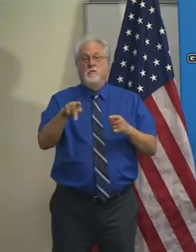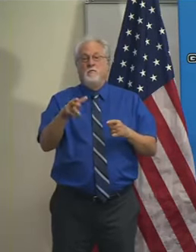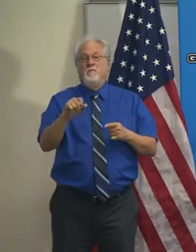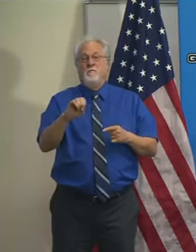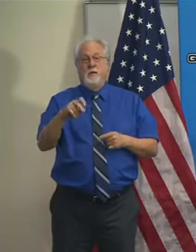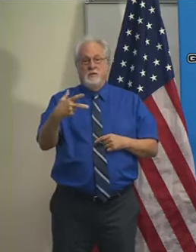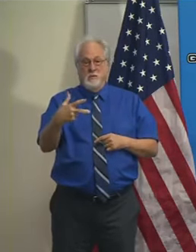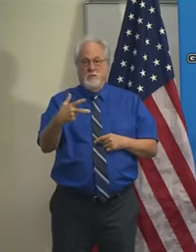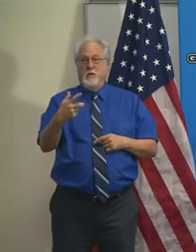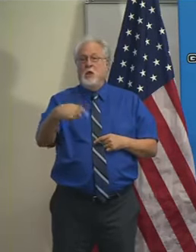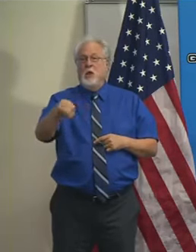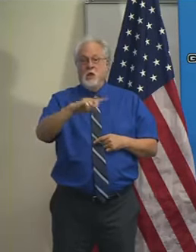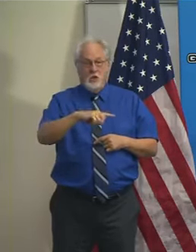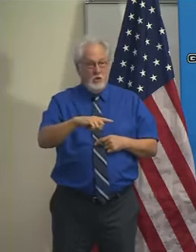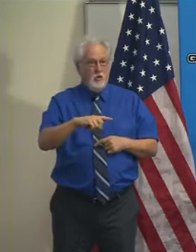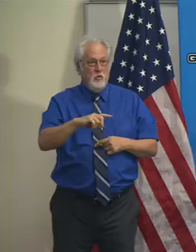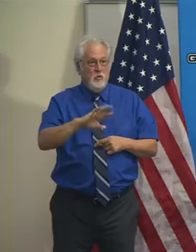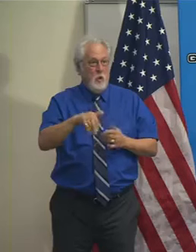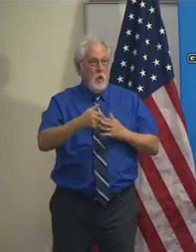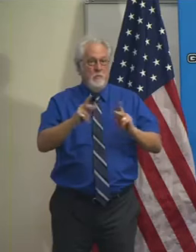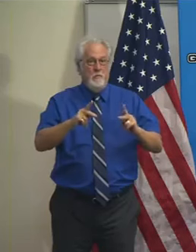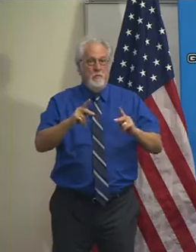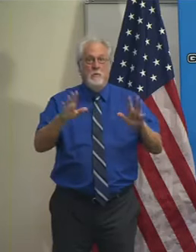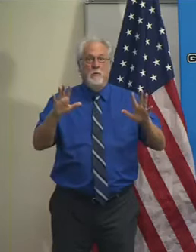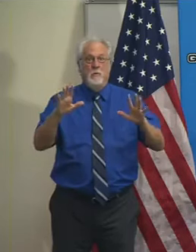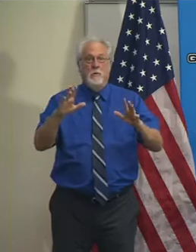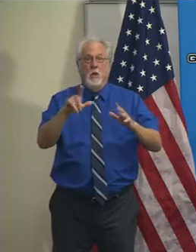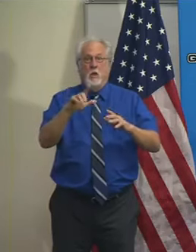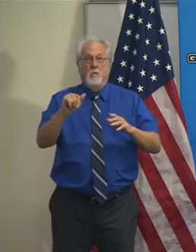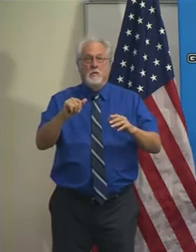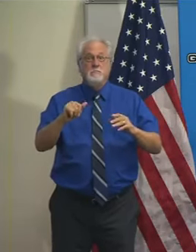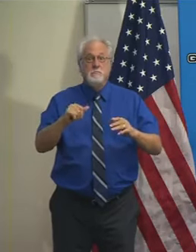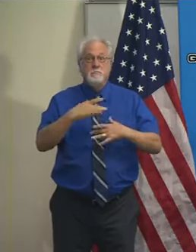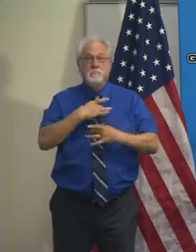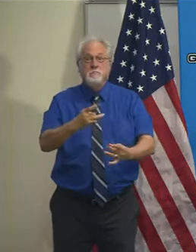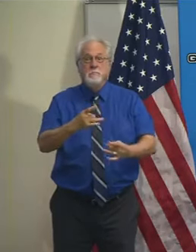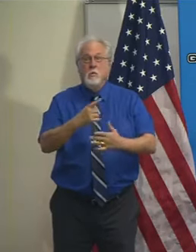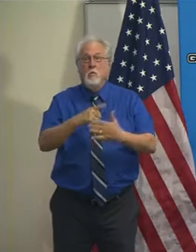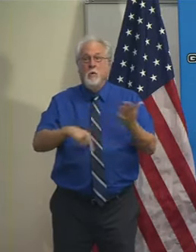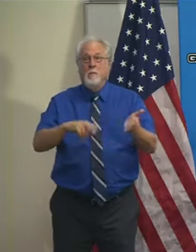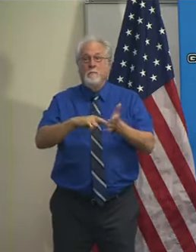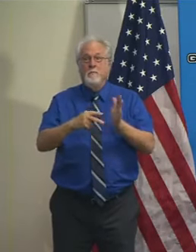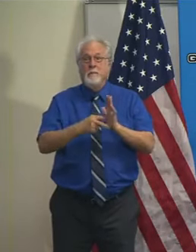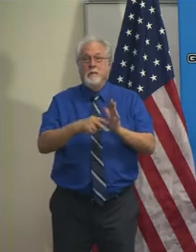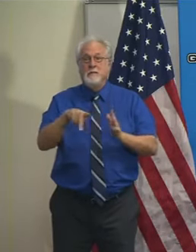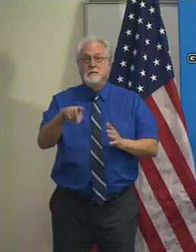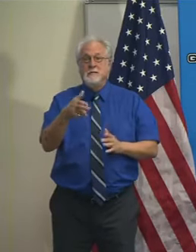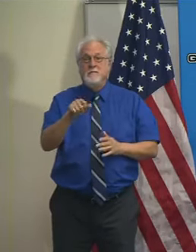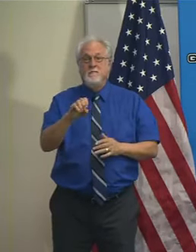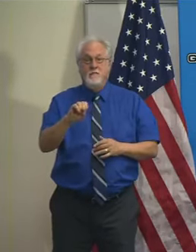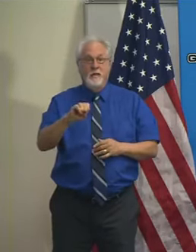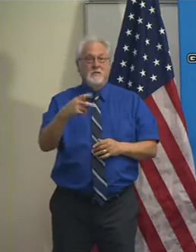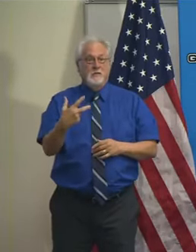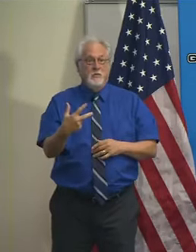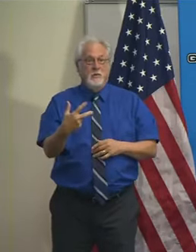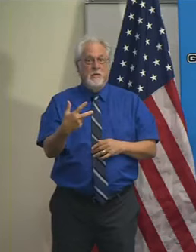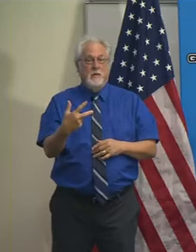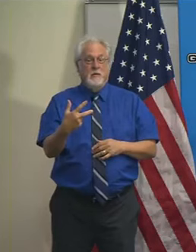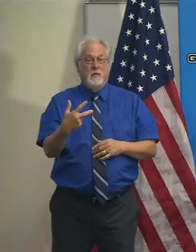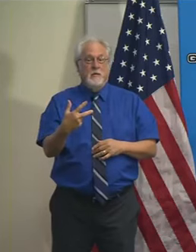that you all and folks across the state have been very interested in what that is going to look like.